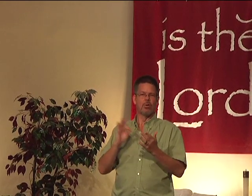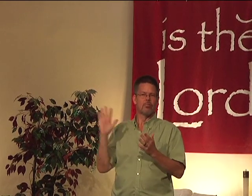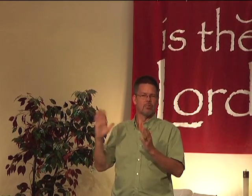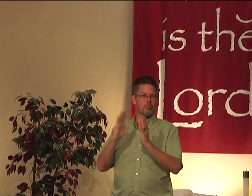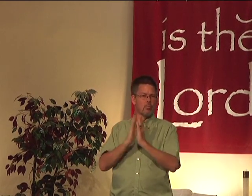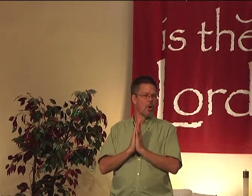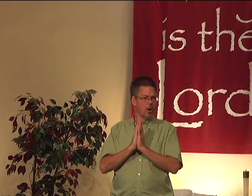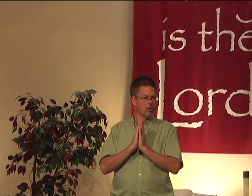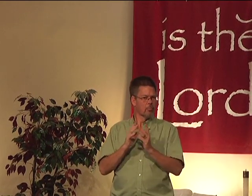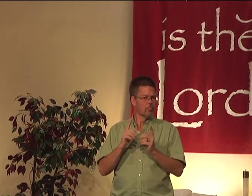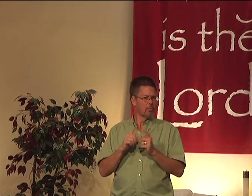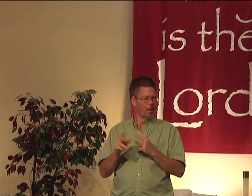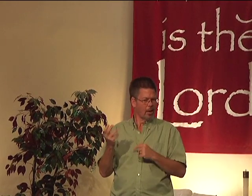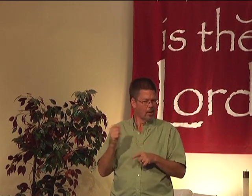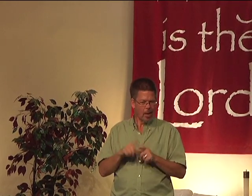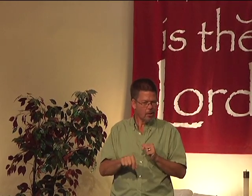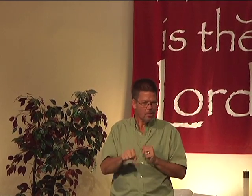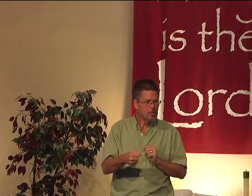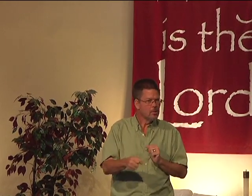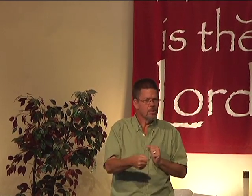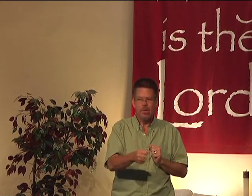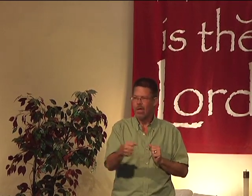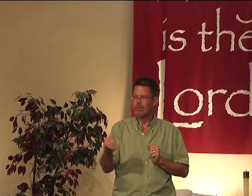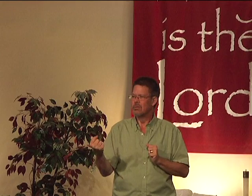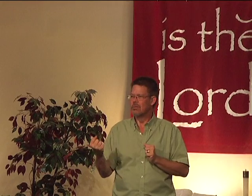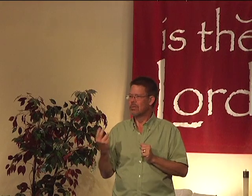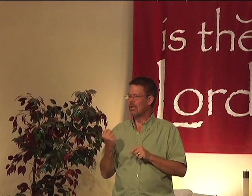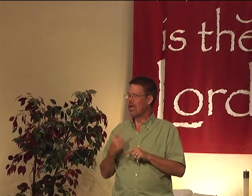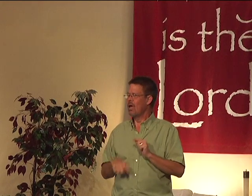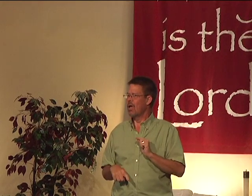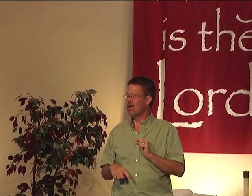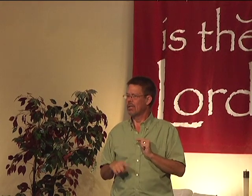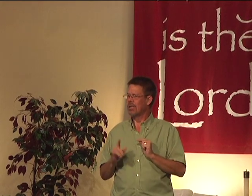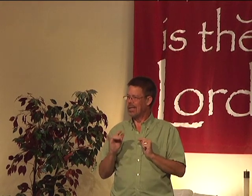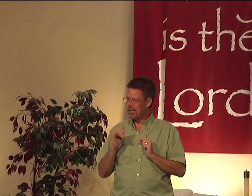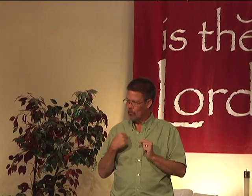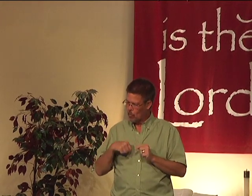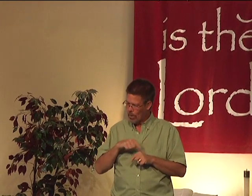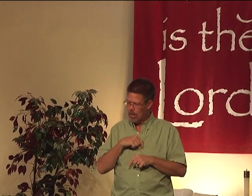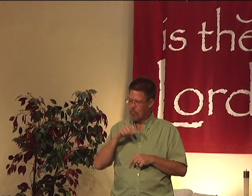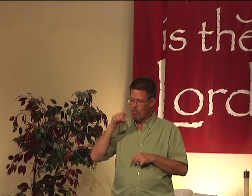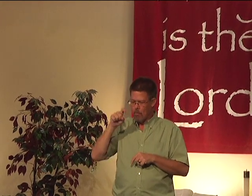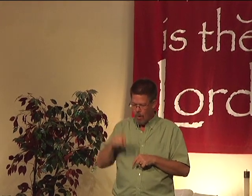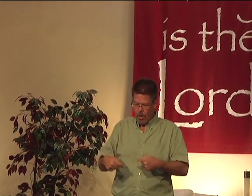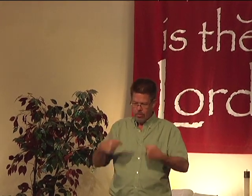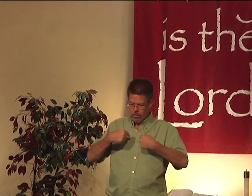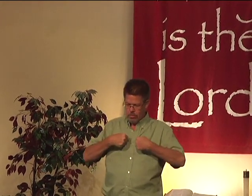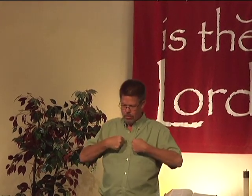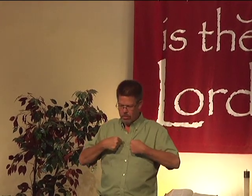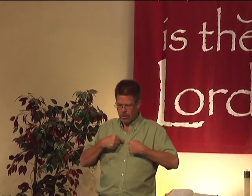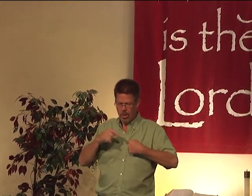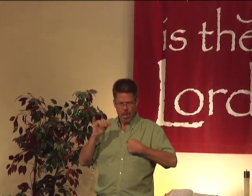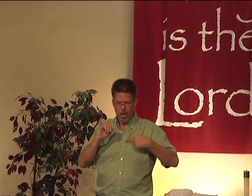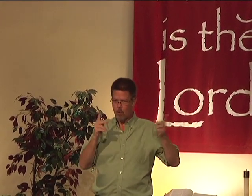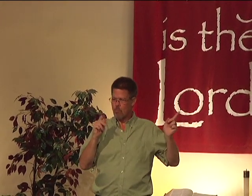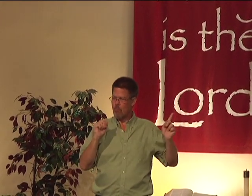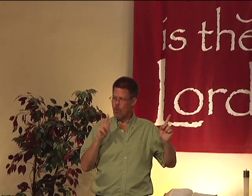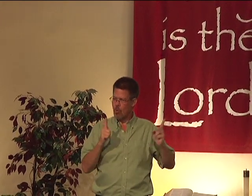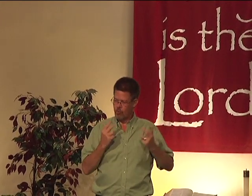that's always part of Peter's prayer. But he can't make it happen. We have to take it upon ourselves.